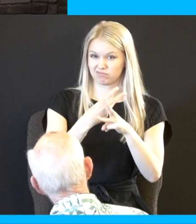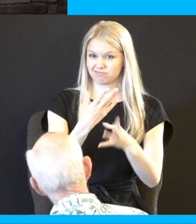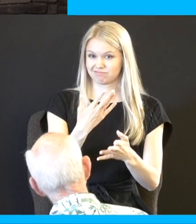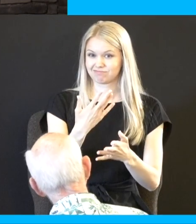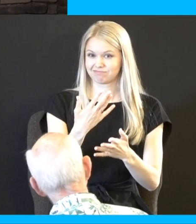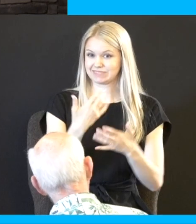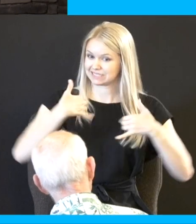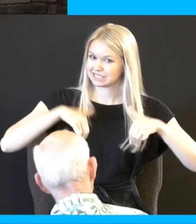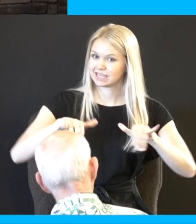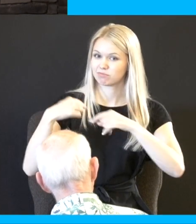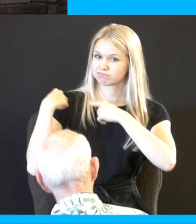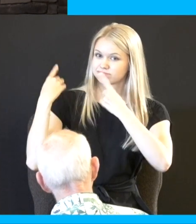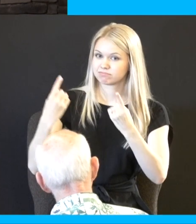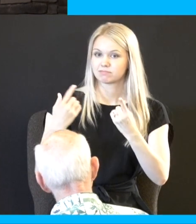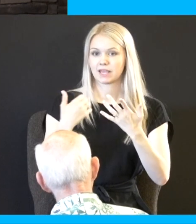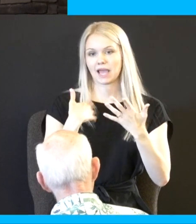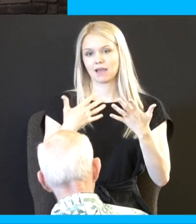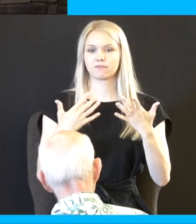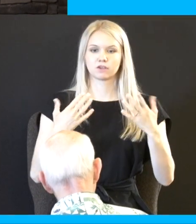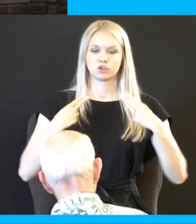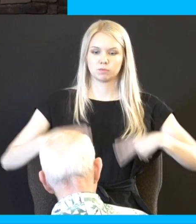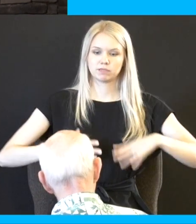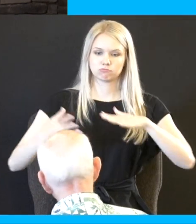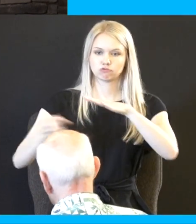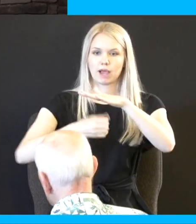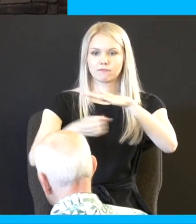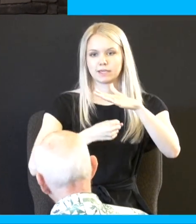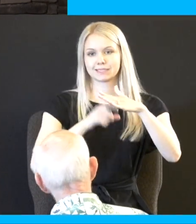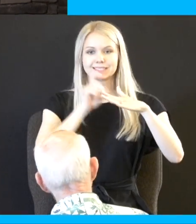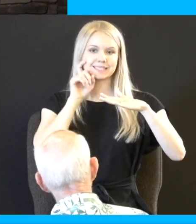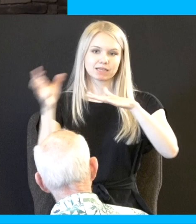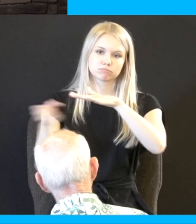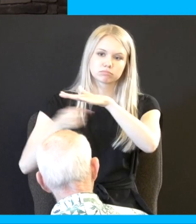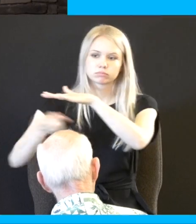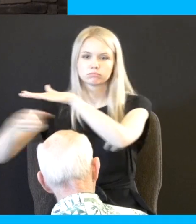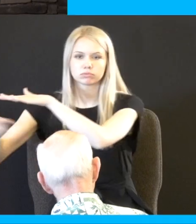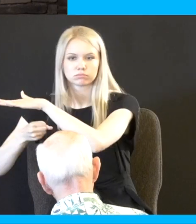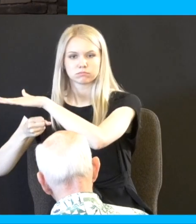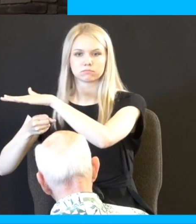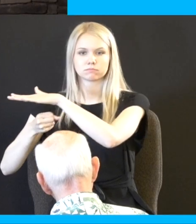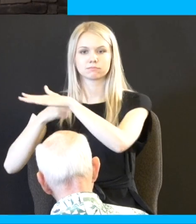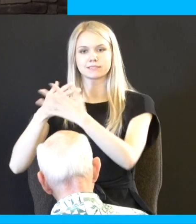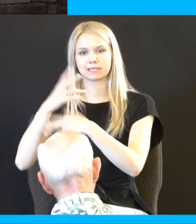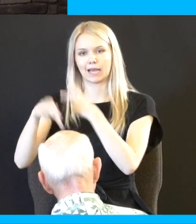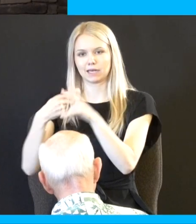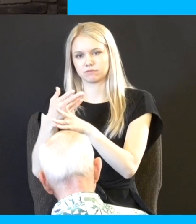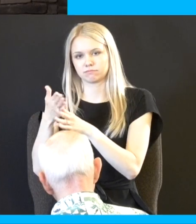There is a trafficking in the country here sex trafficking which is its own form of slavery. So if you find someone trying to get out of that